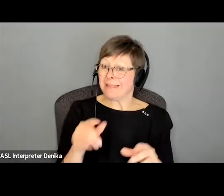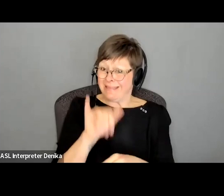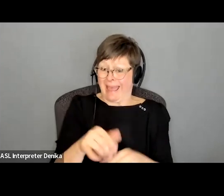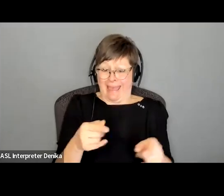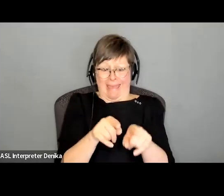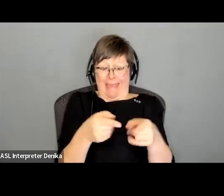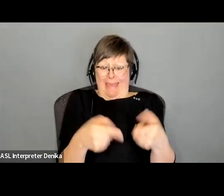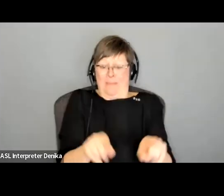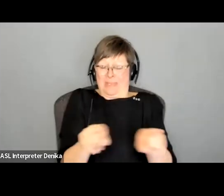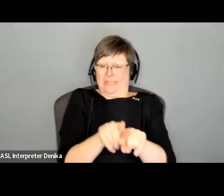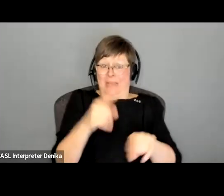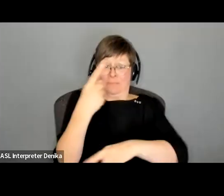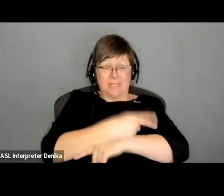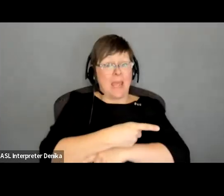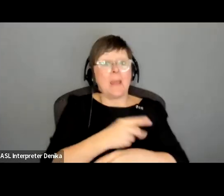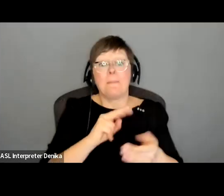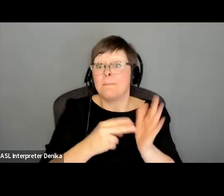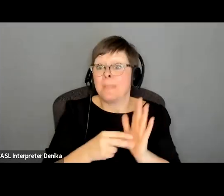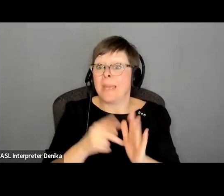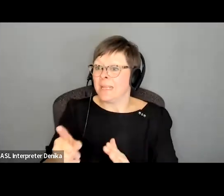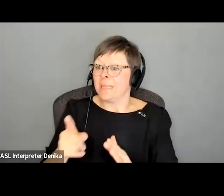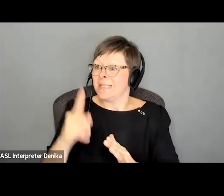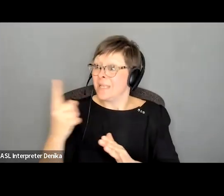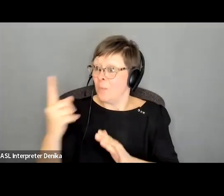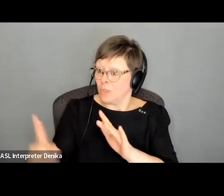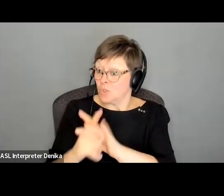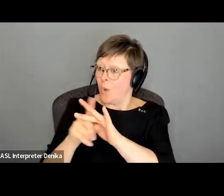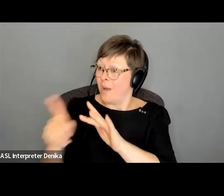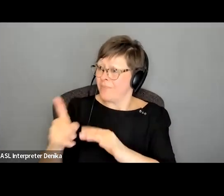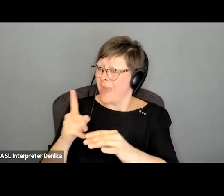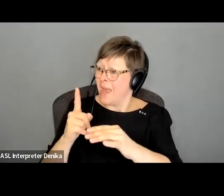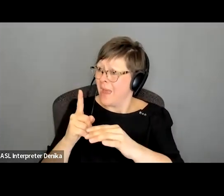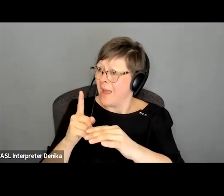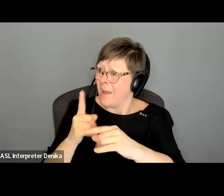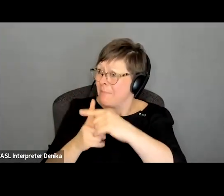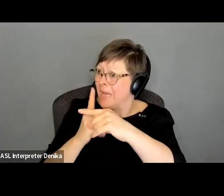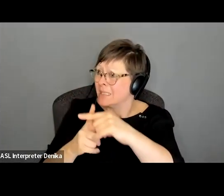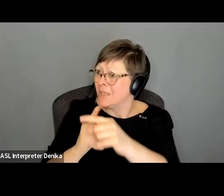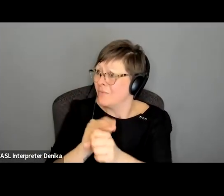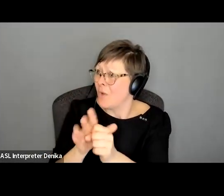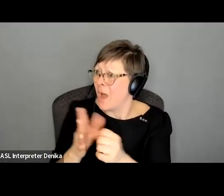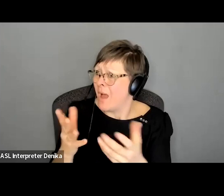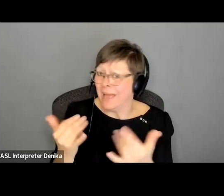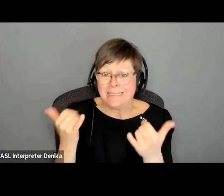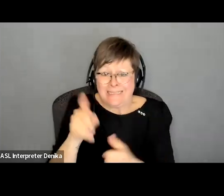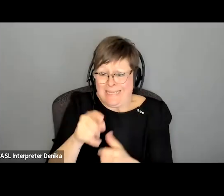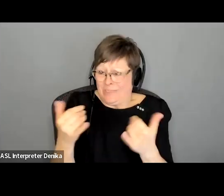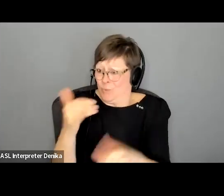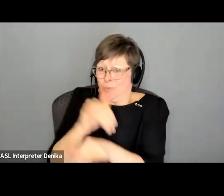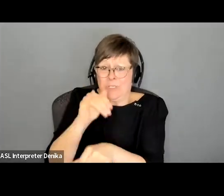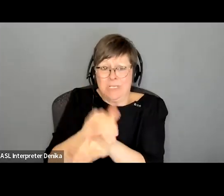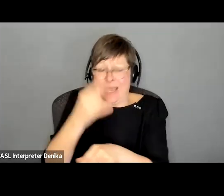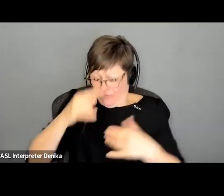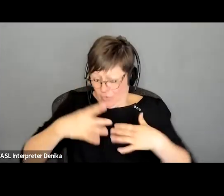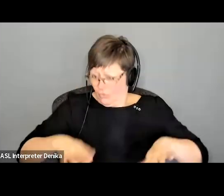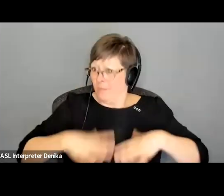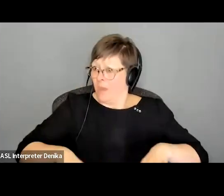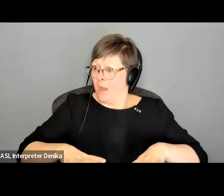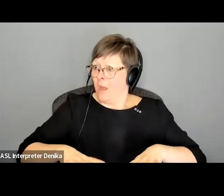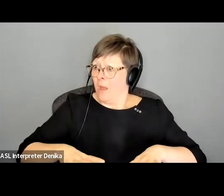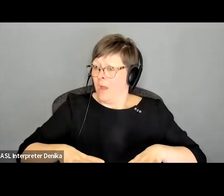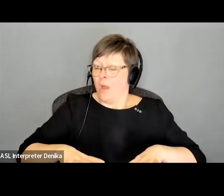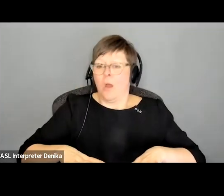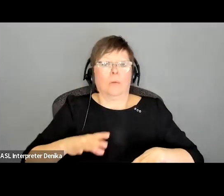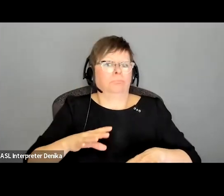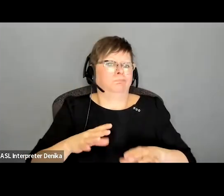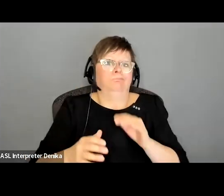someone's just showed up they've just tested positive i need them tonight and wardrobe you know and you're going ah luckily usually it's a line